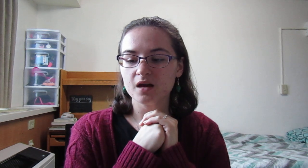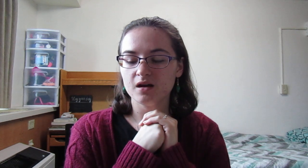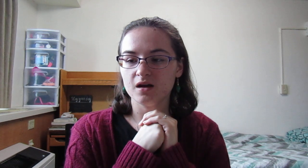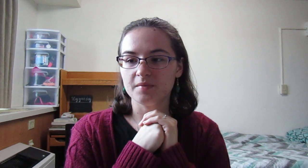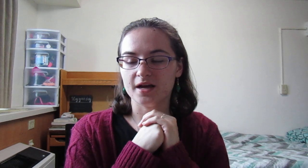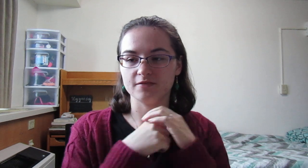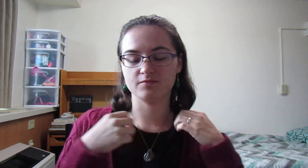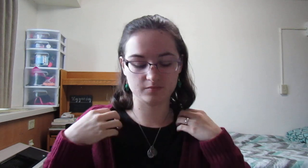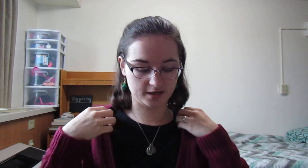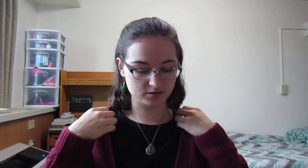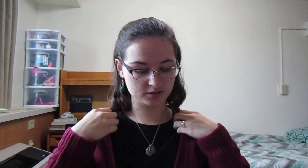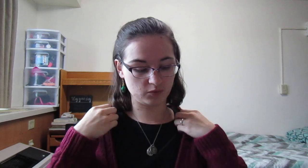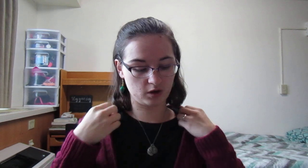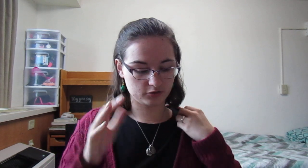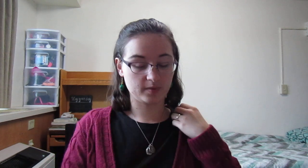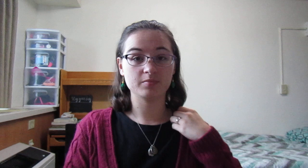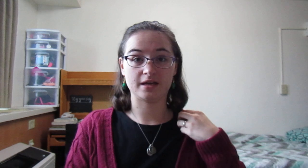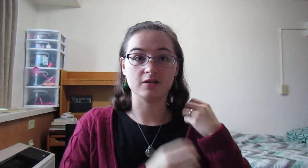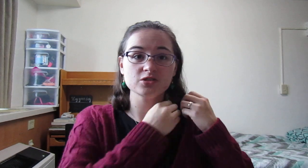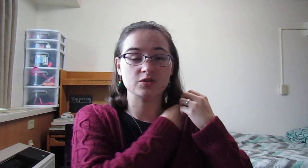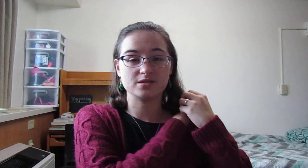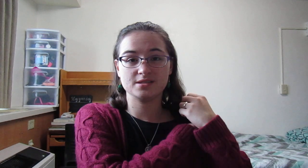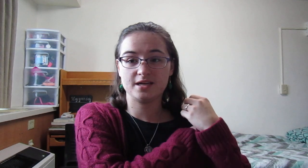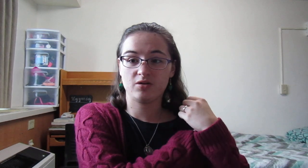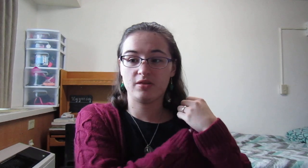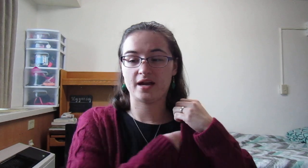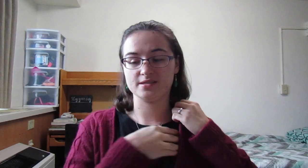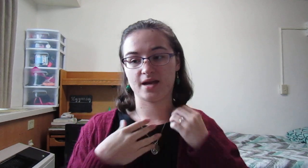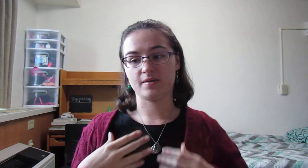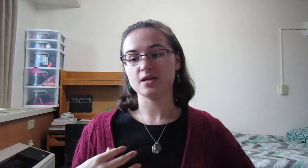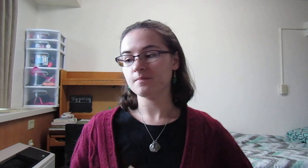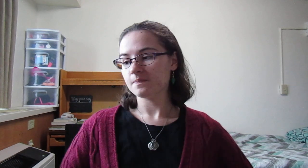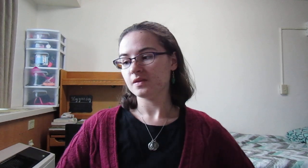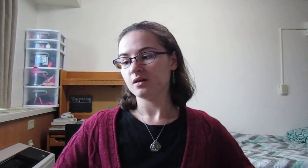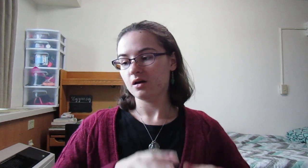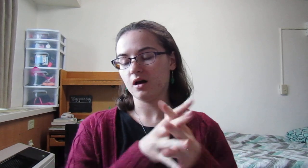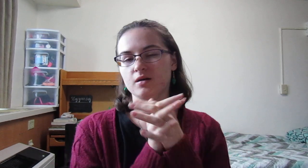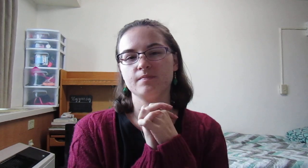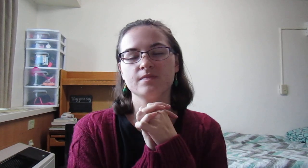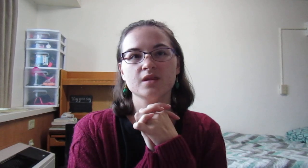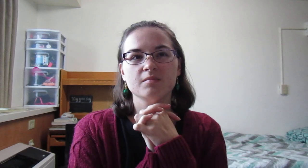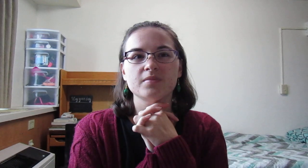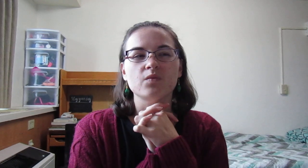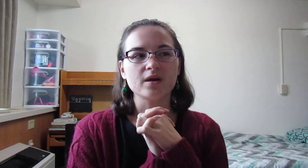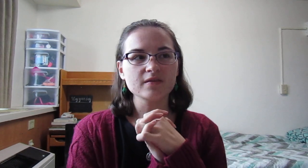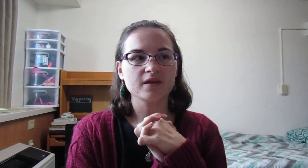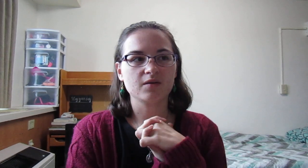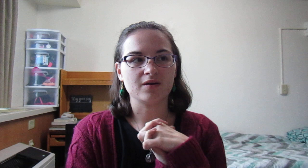Um, I'm, I also did a walkthrough of my planner so you can see how that is happening. Um, but one thing I want to